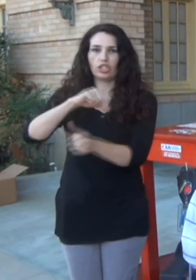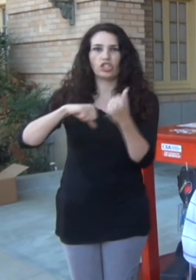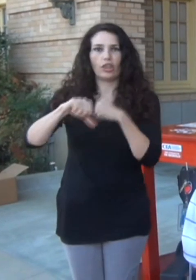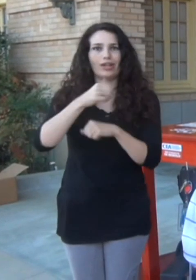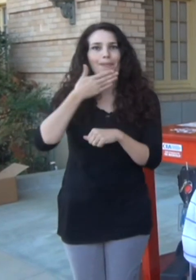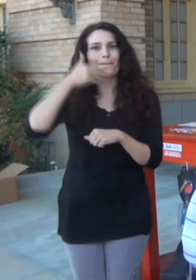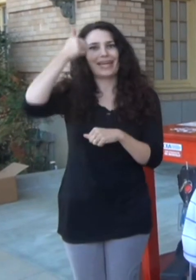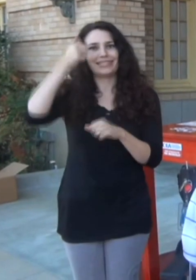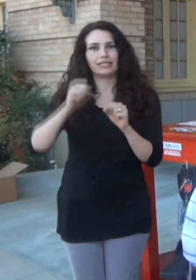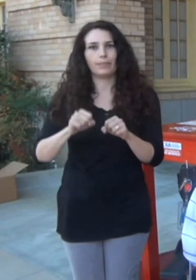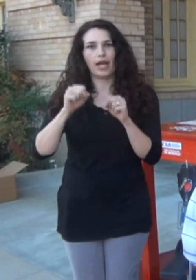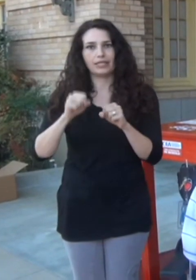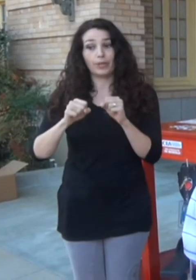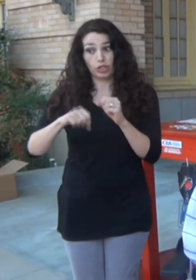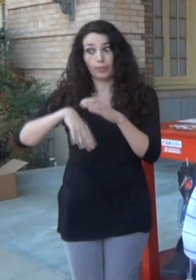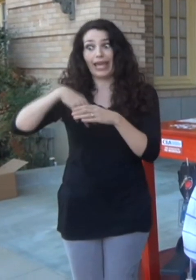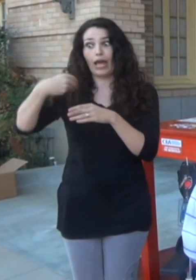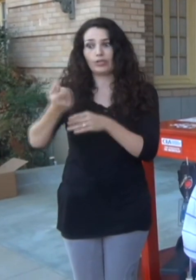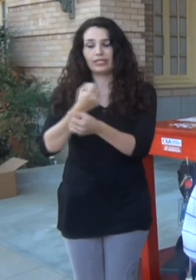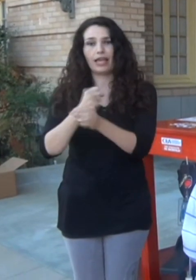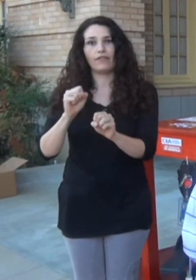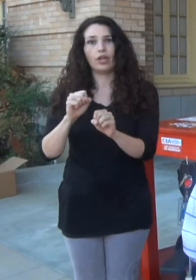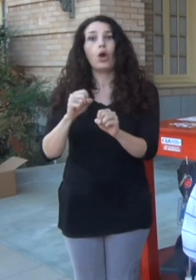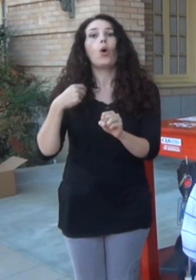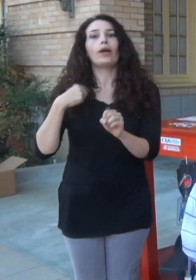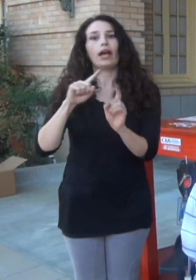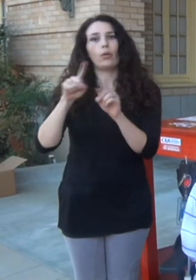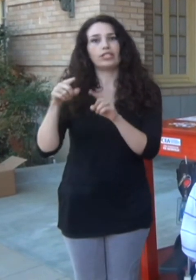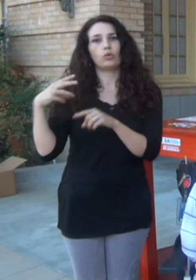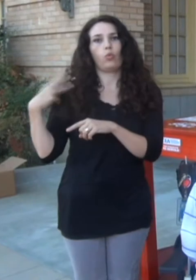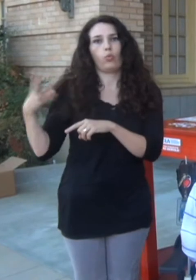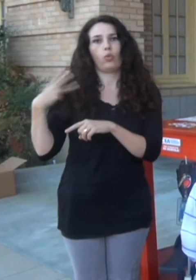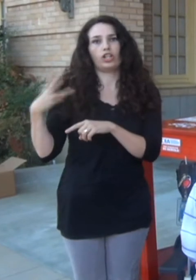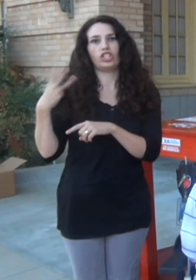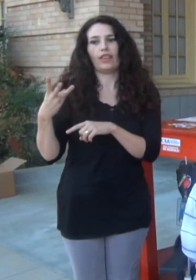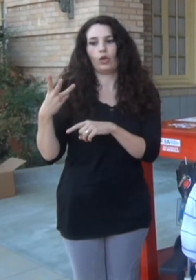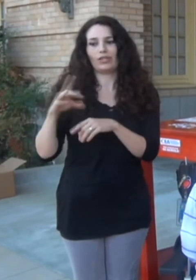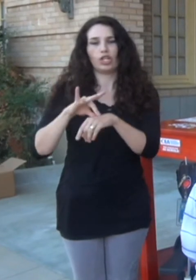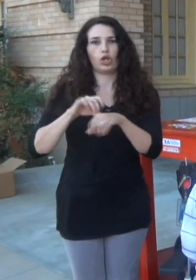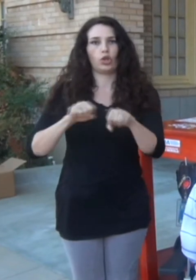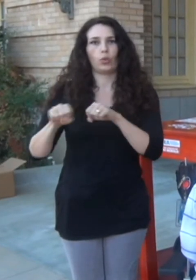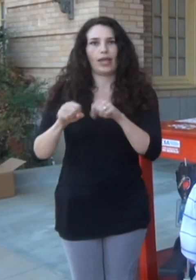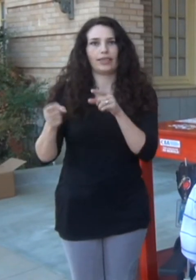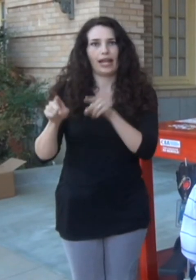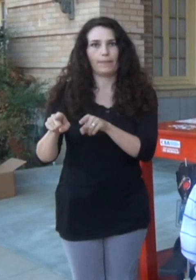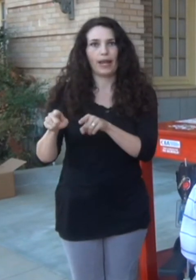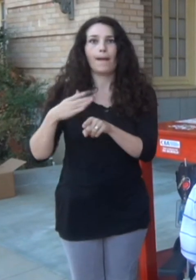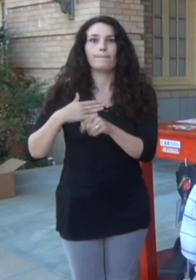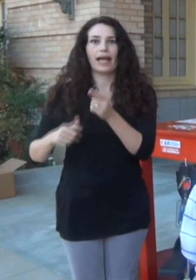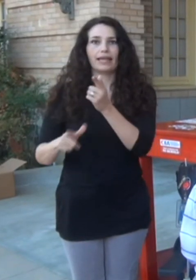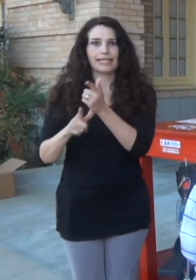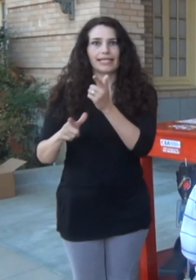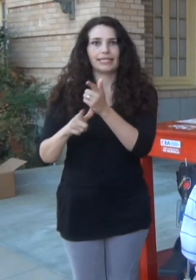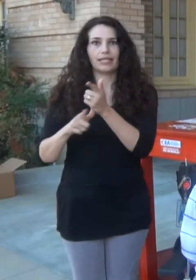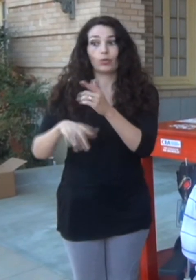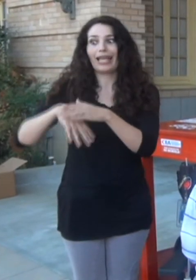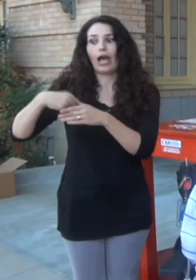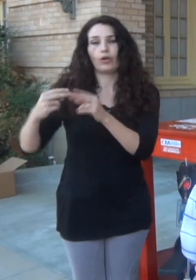to get out. So when I was in Washington, D.C., and we had an earthquake, my assistant was out of the building. And